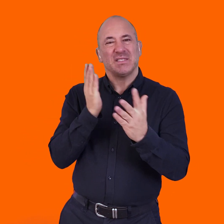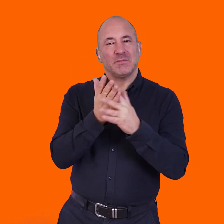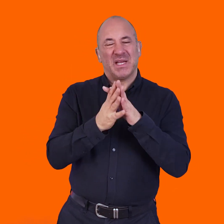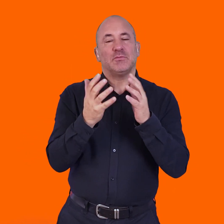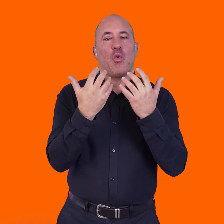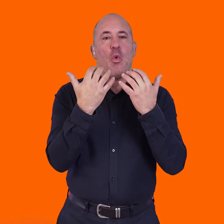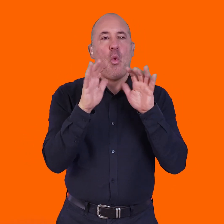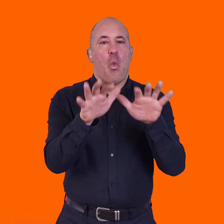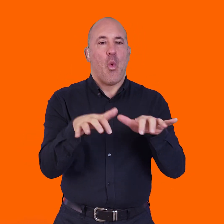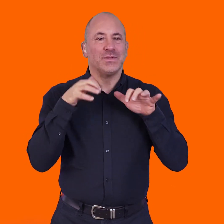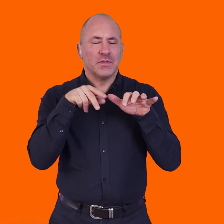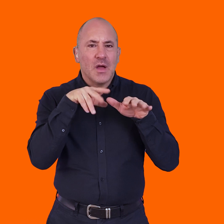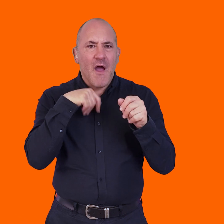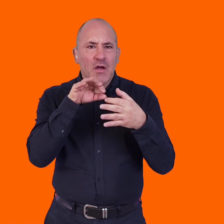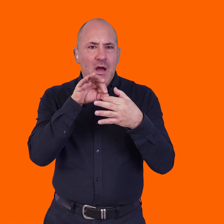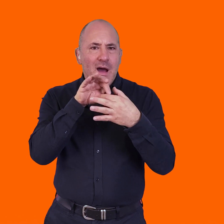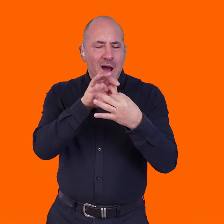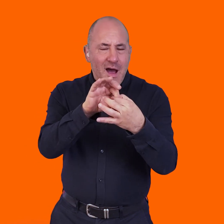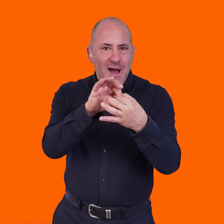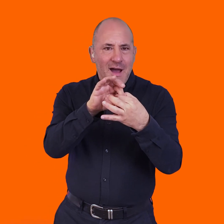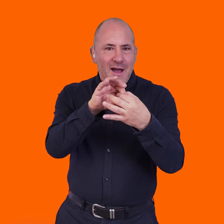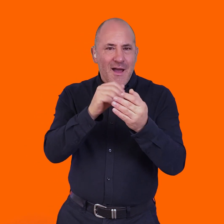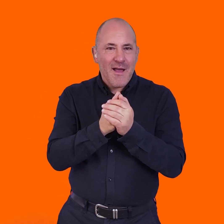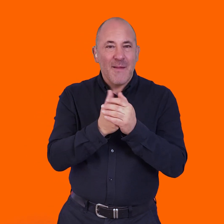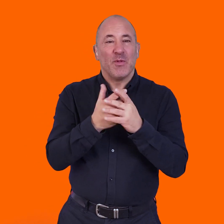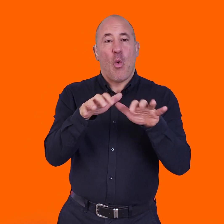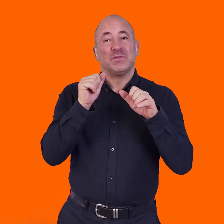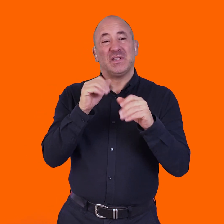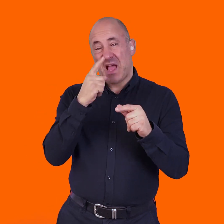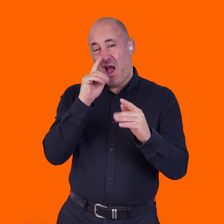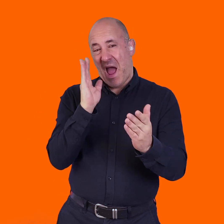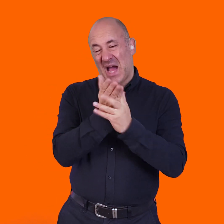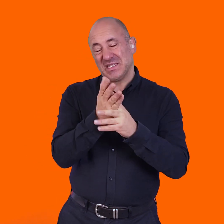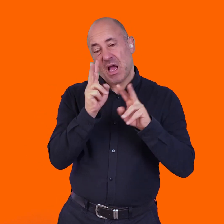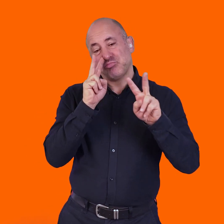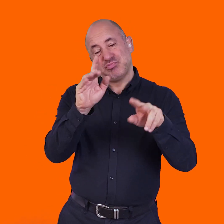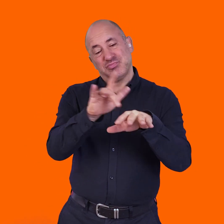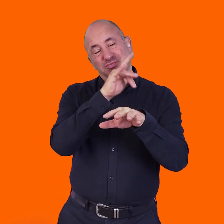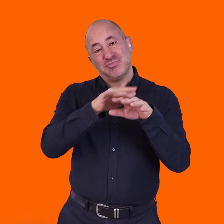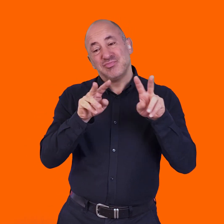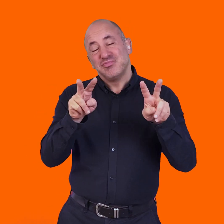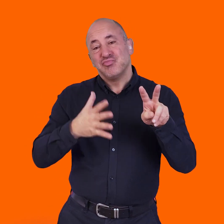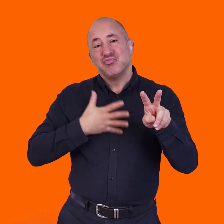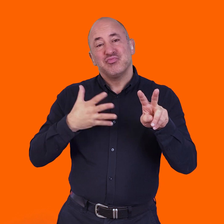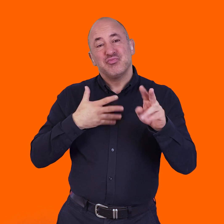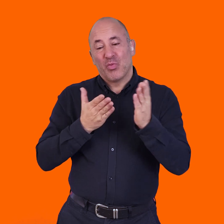something, it's about making these tools more accessible by, by bringing them to the audience closer,